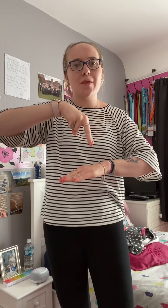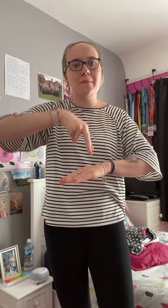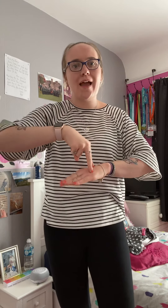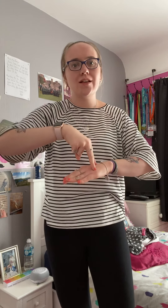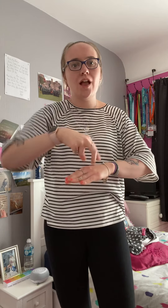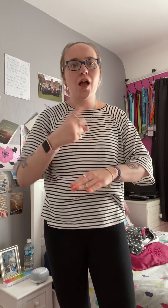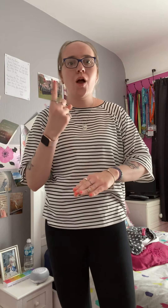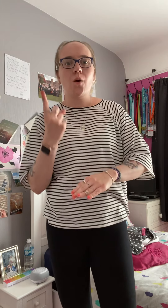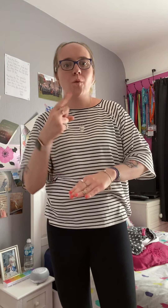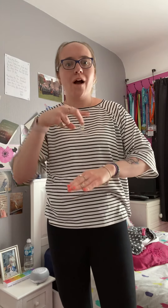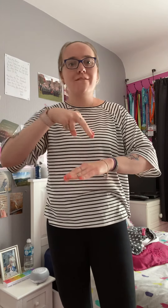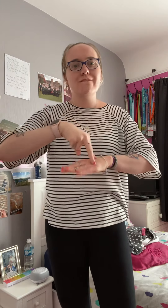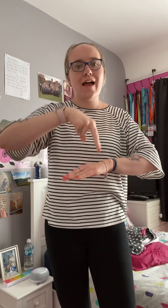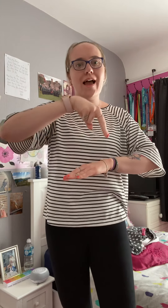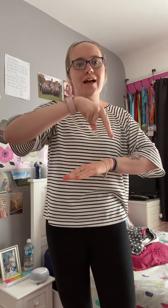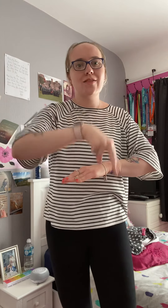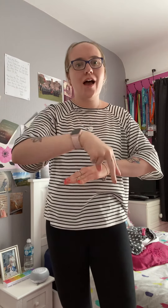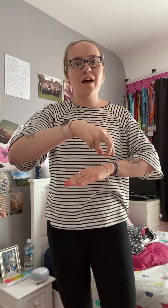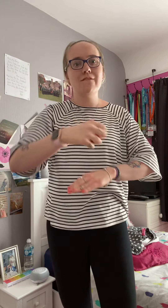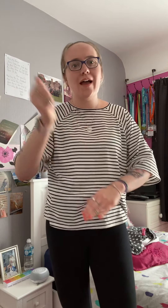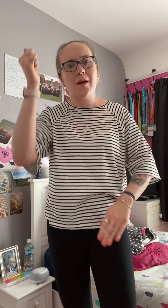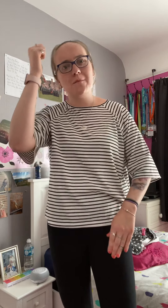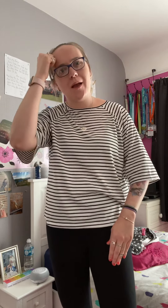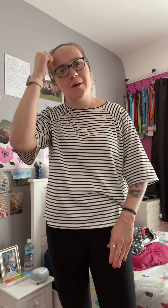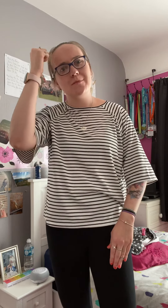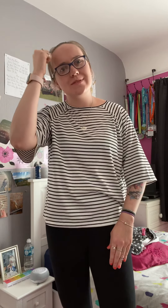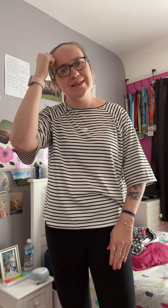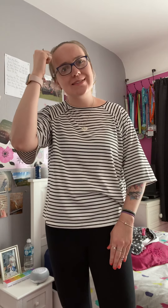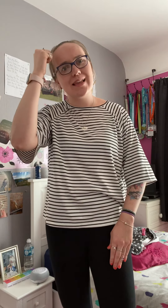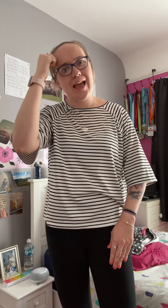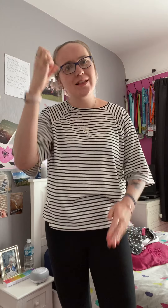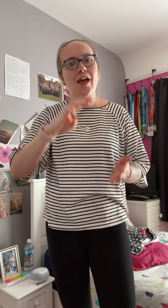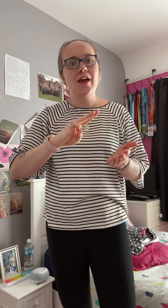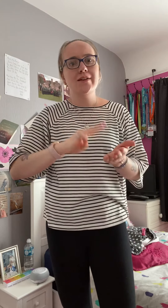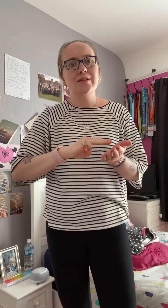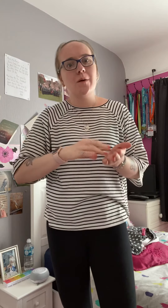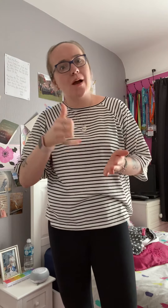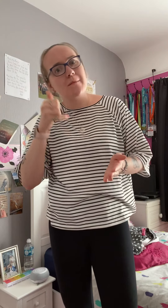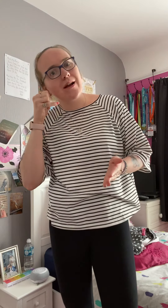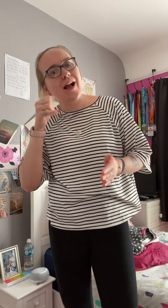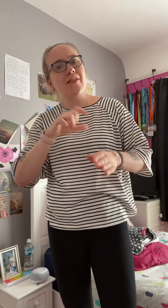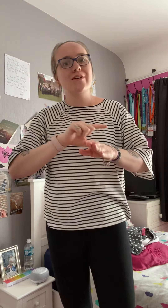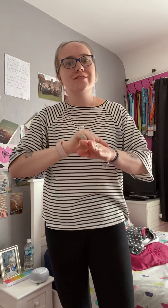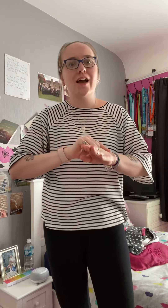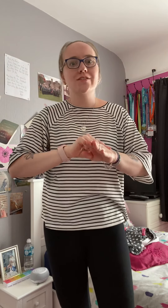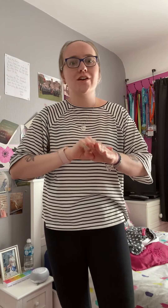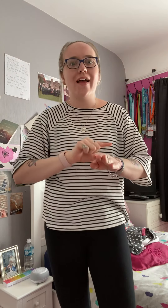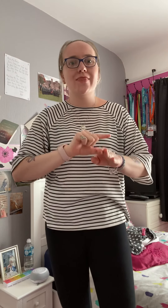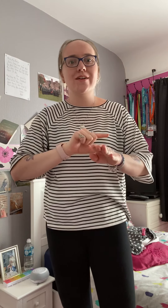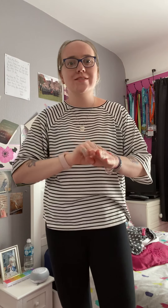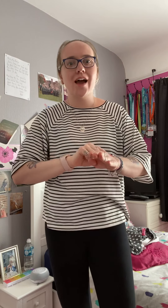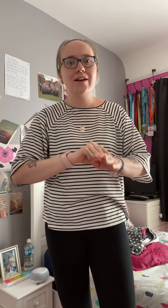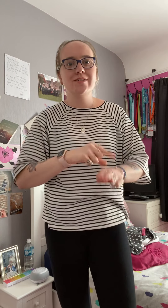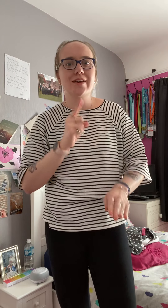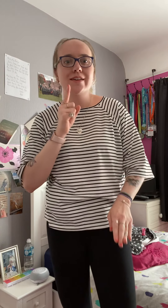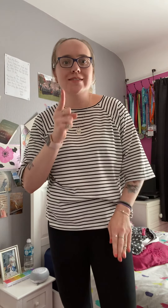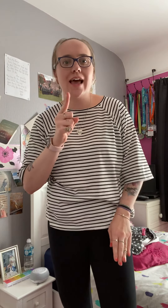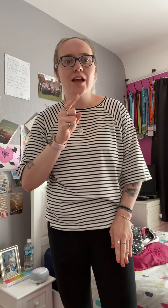the bed One fell off and bumped his head So Mama called the doctor and the doctor said